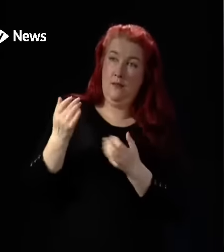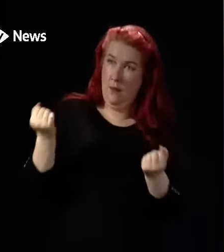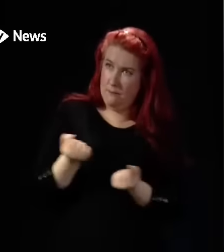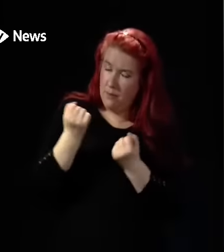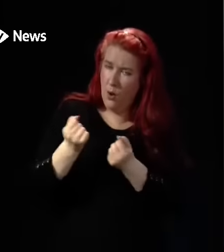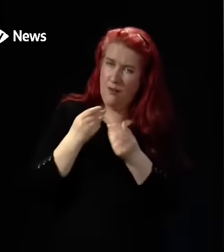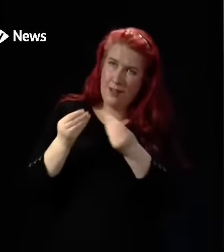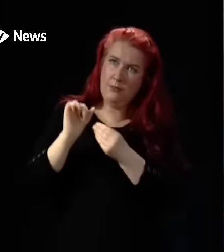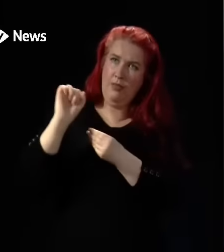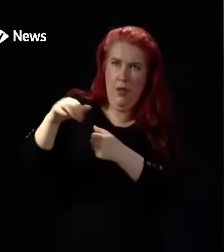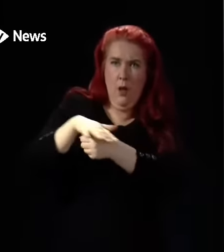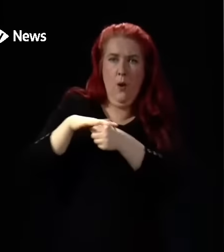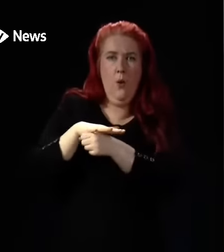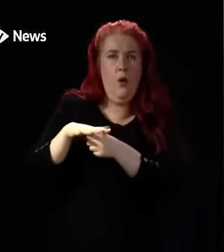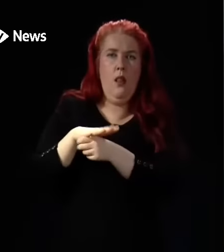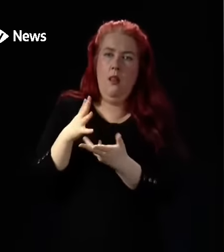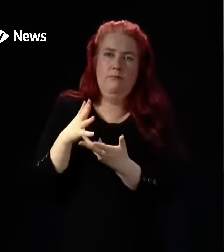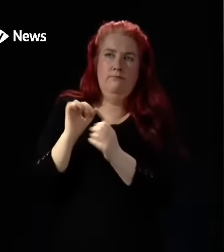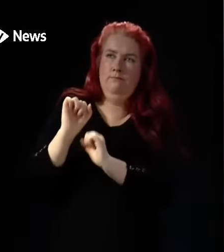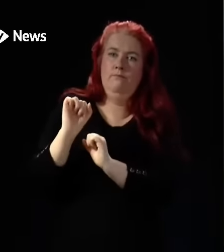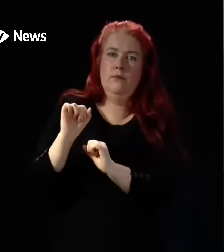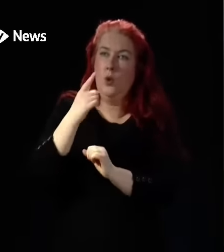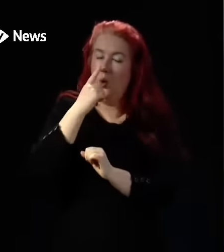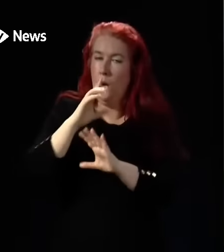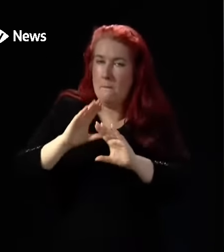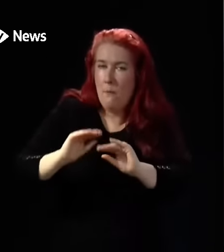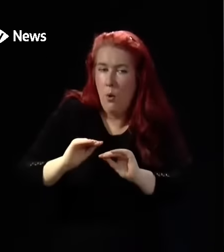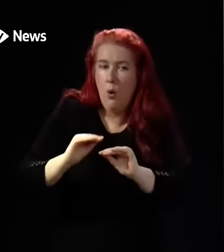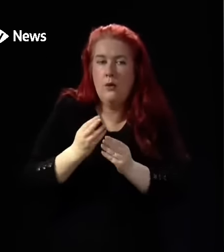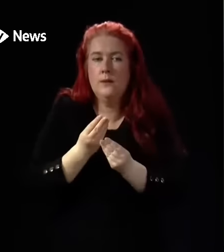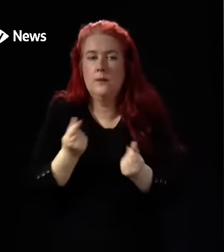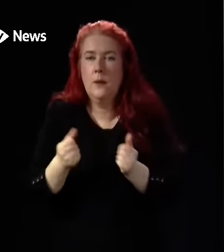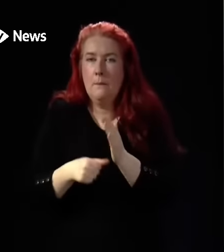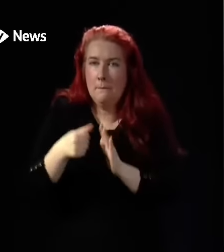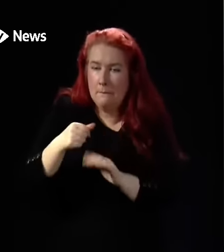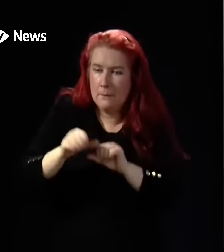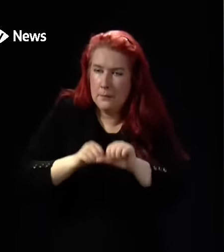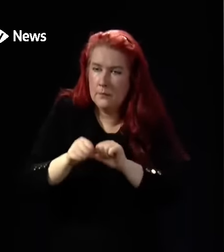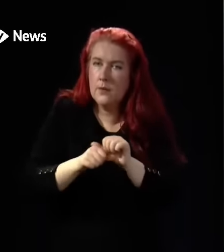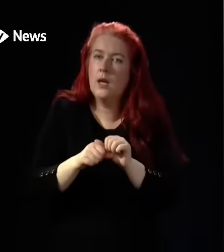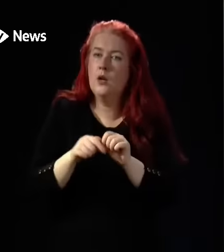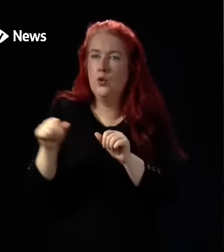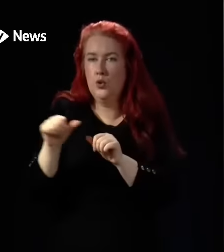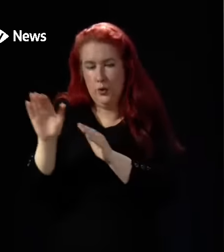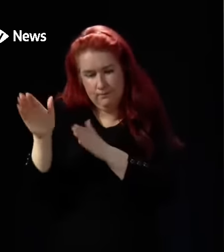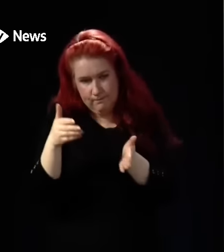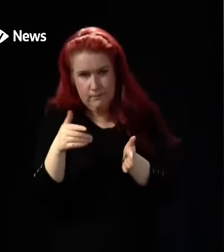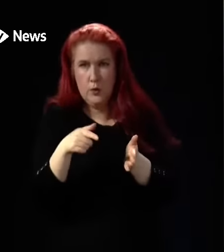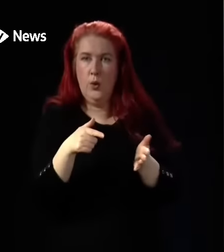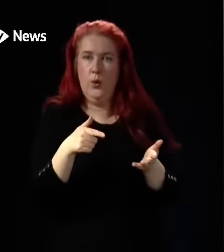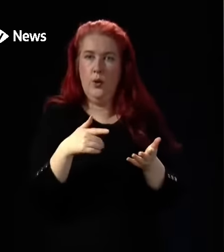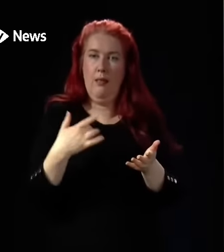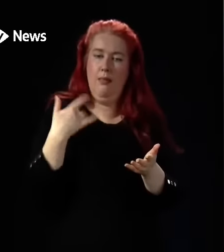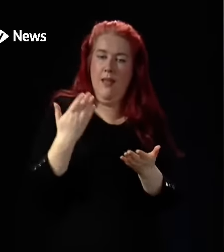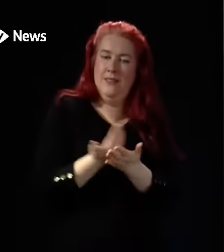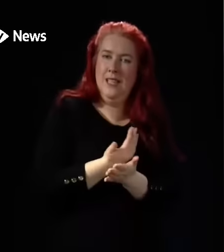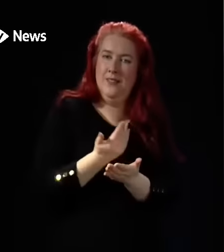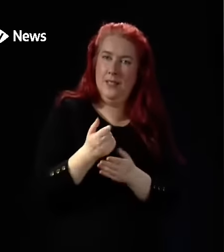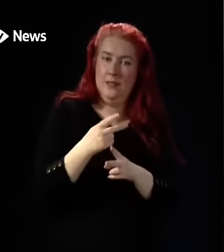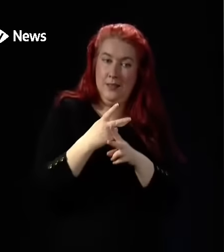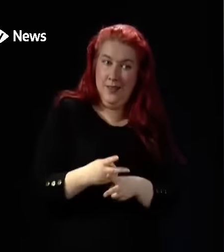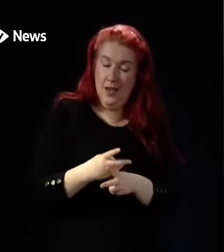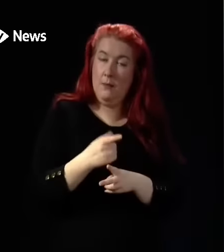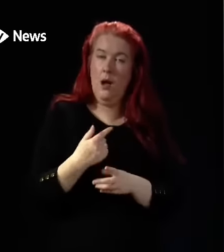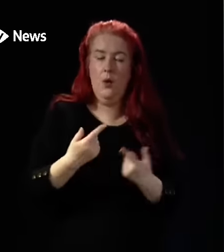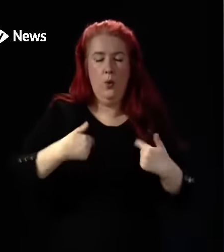as I said, to perhaps pause some treatments for short periods to prioritise life-saving care. But we need to support the health